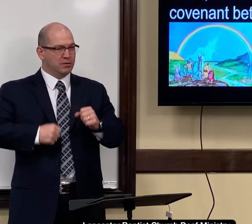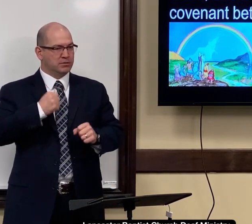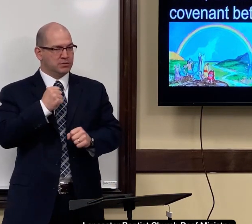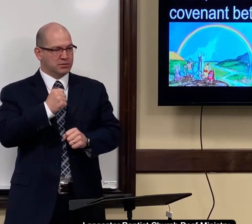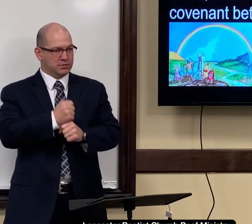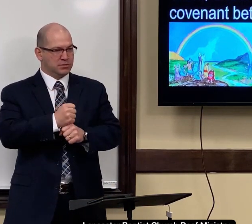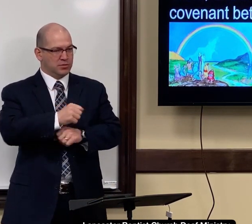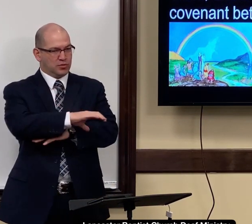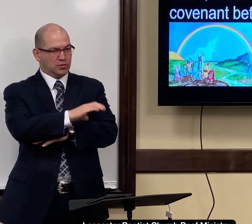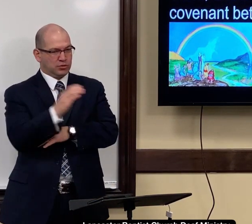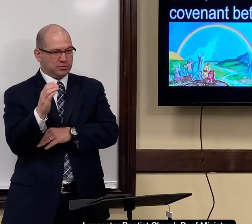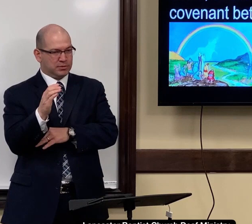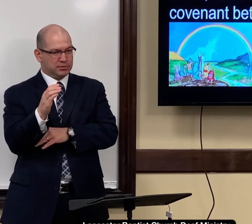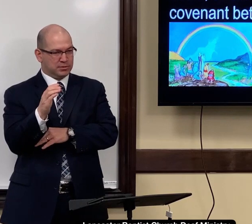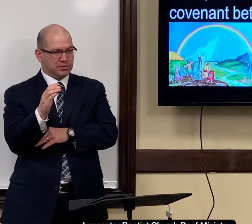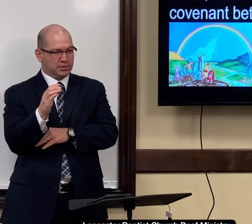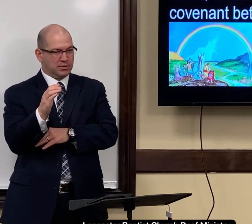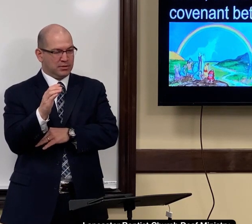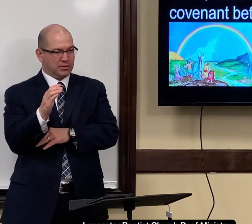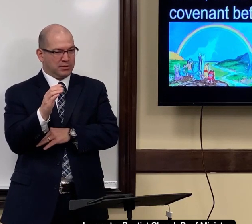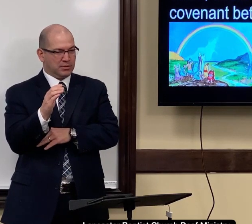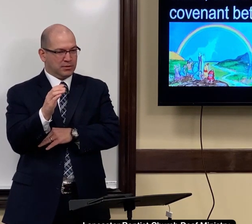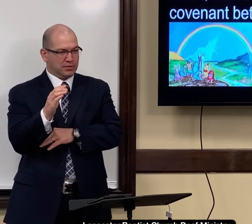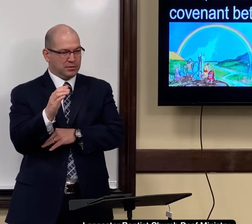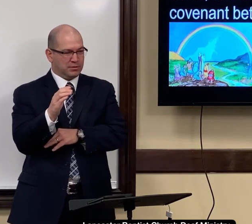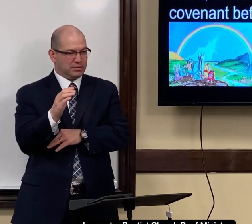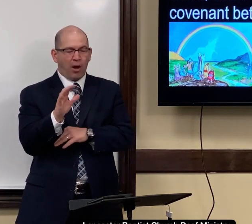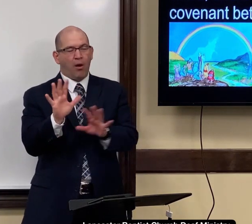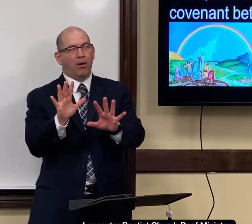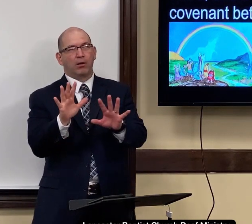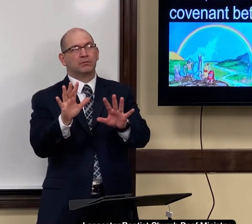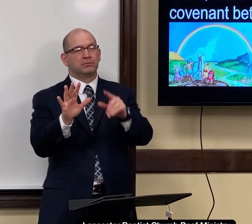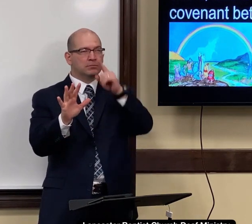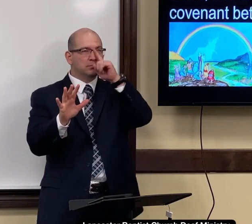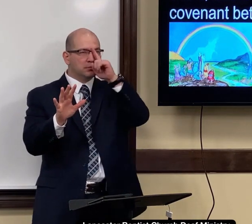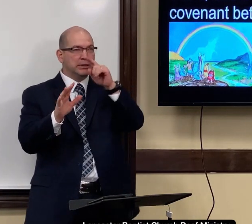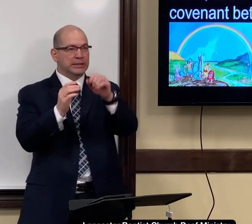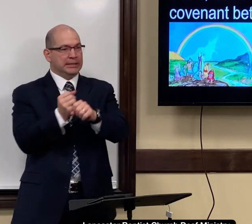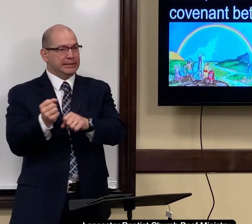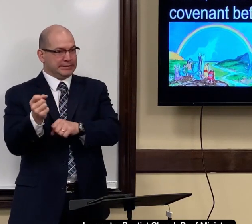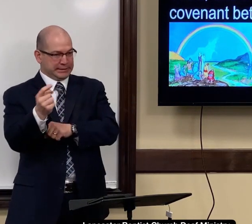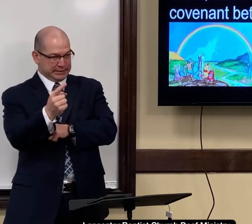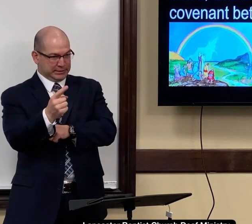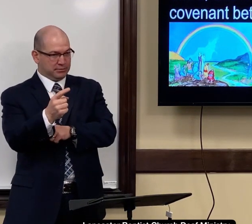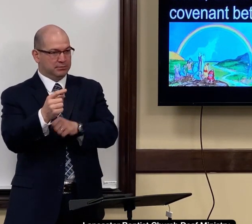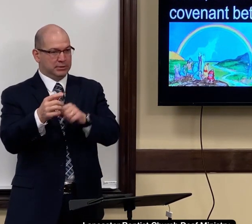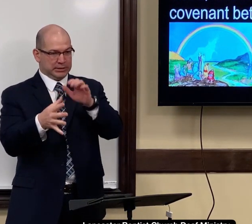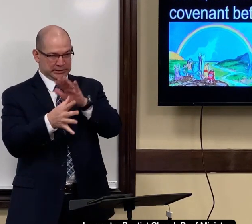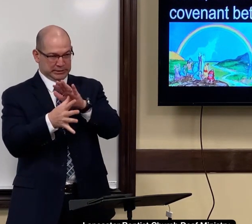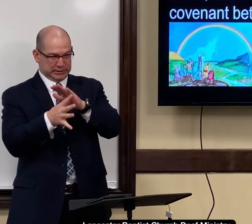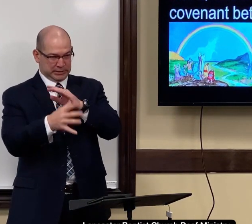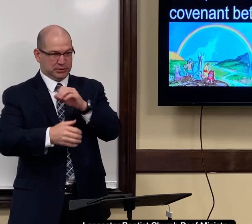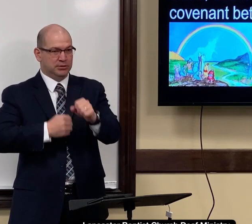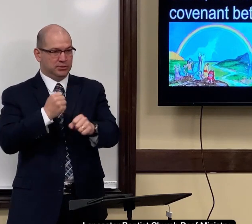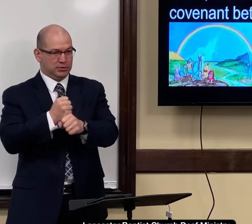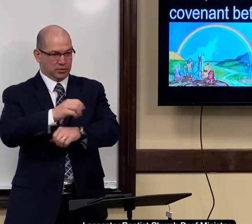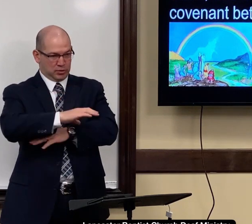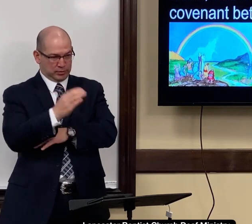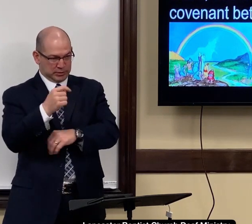And then that same year at Christmas time, no, it was the next year. It was my senior year